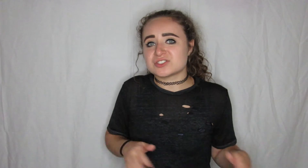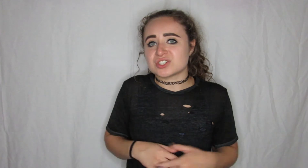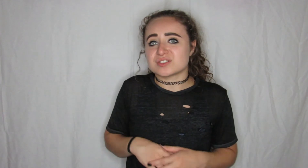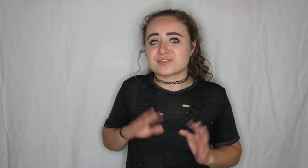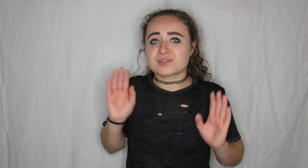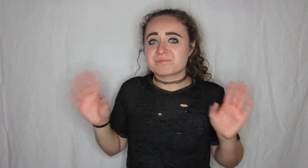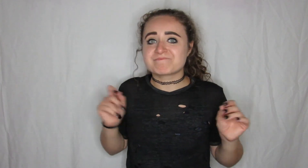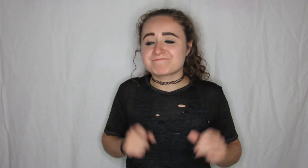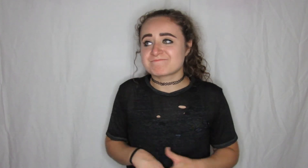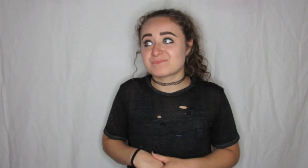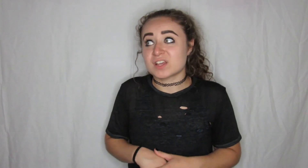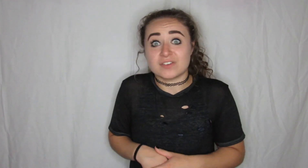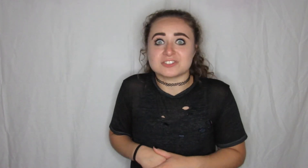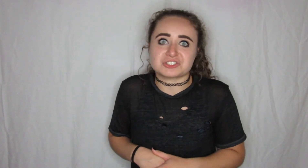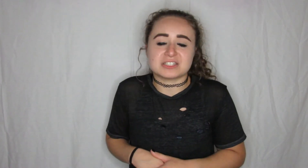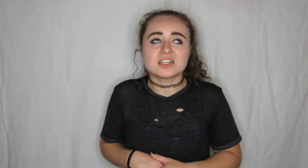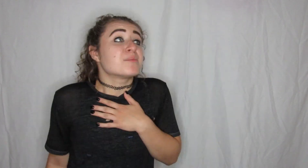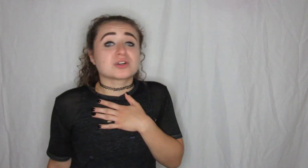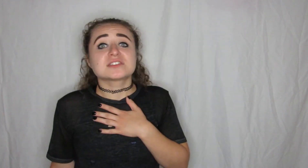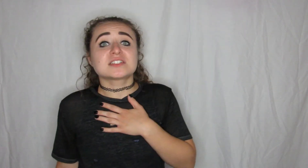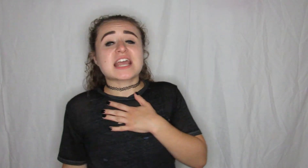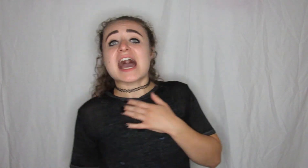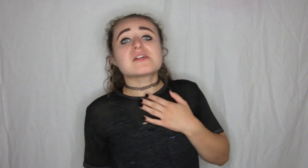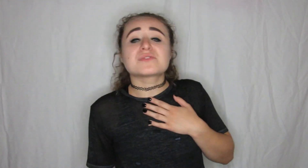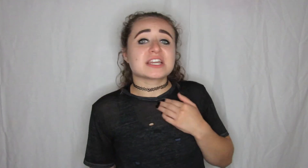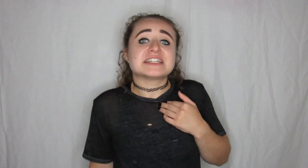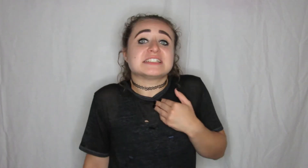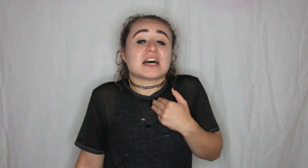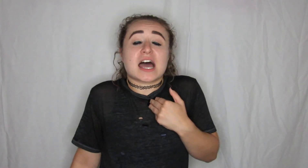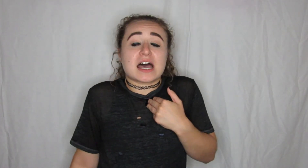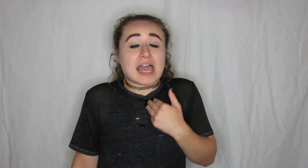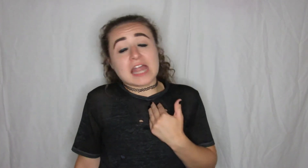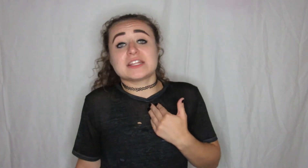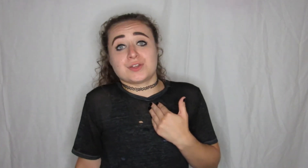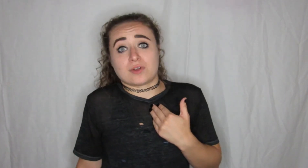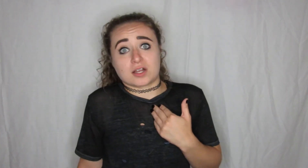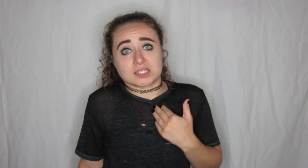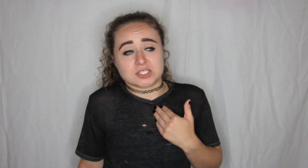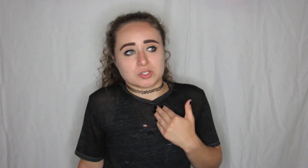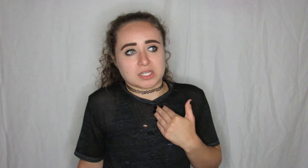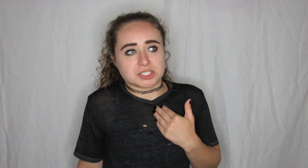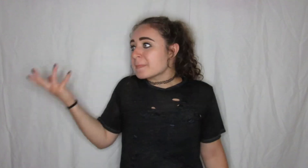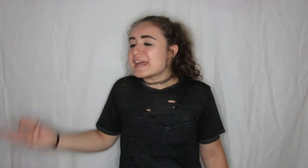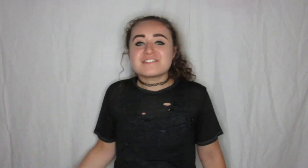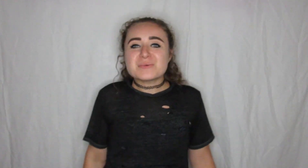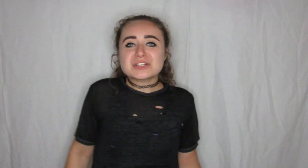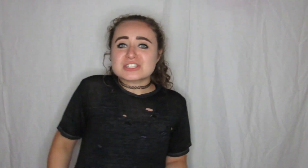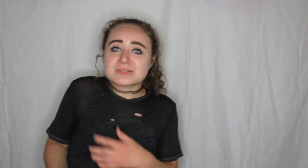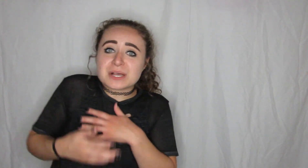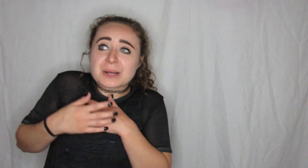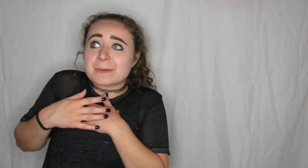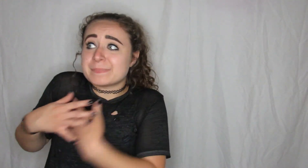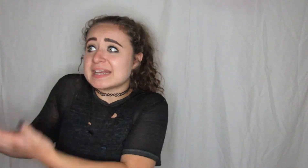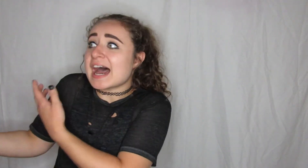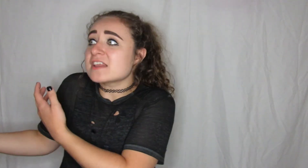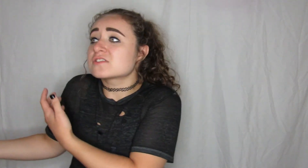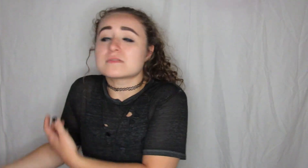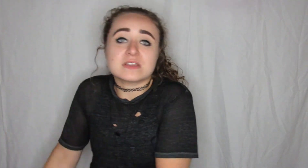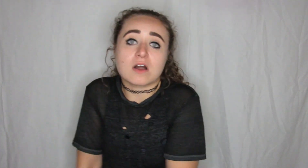deserve eventually personally I don't think I did anything wrong in this situation if he would have just been honest with me